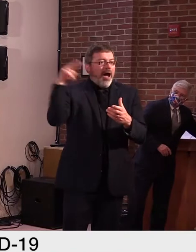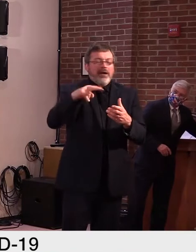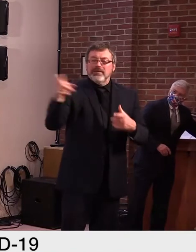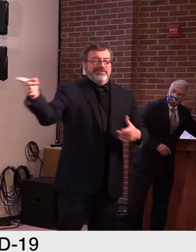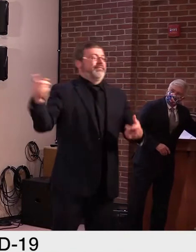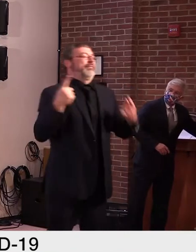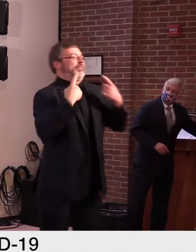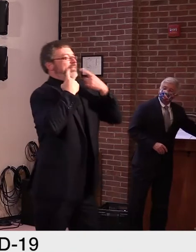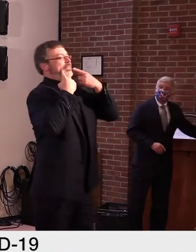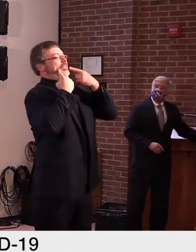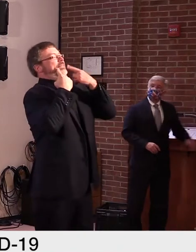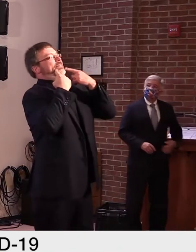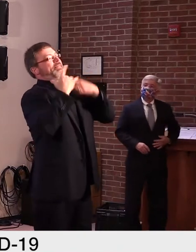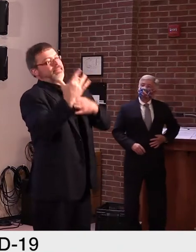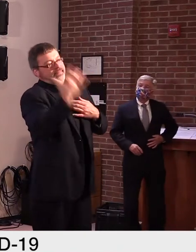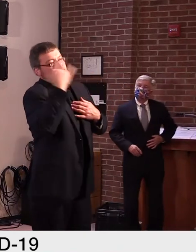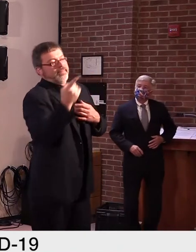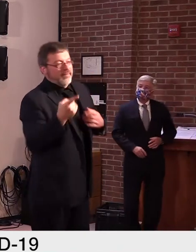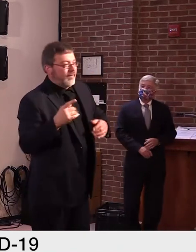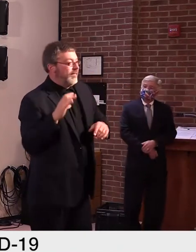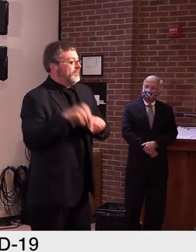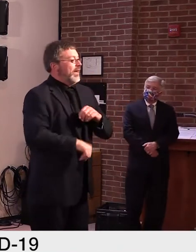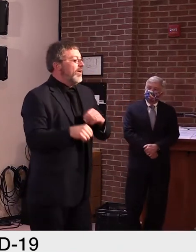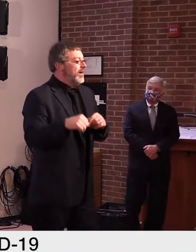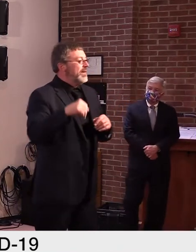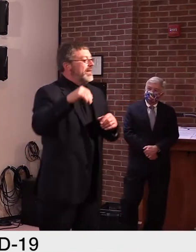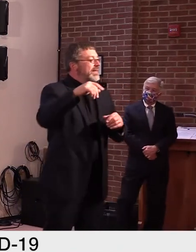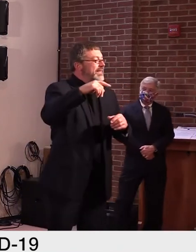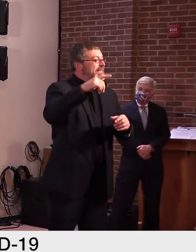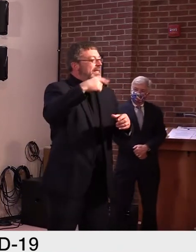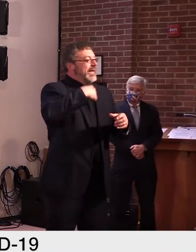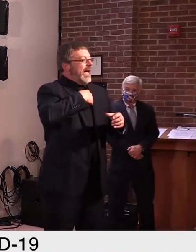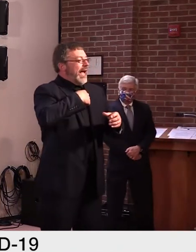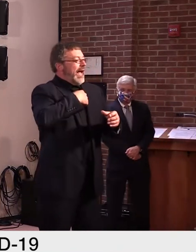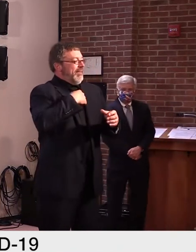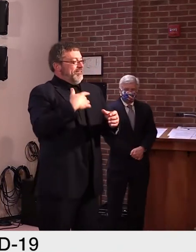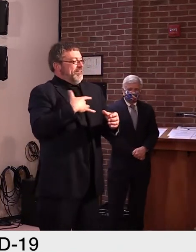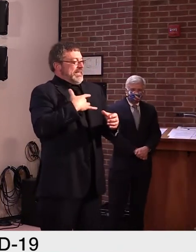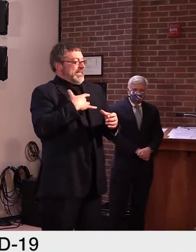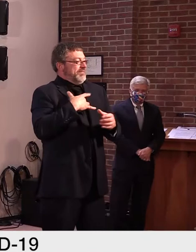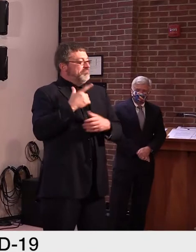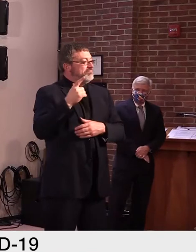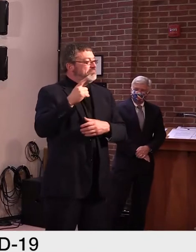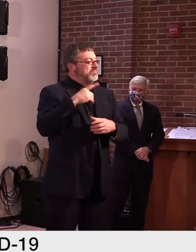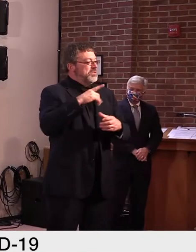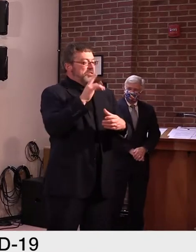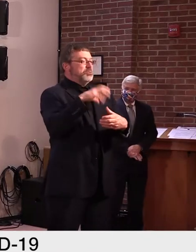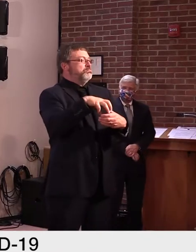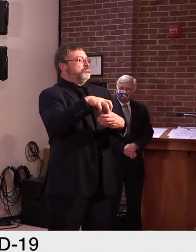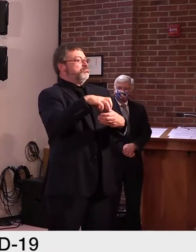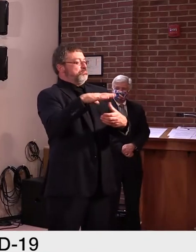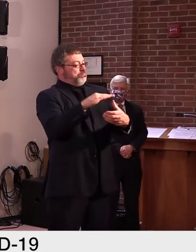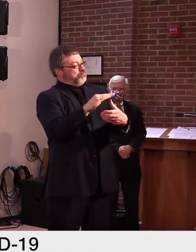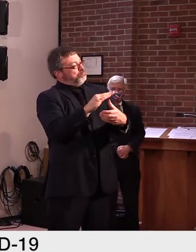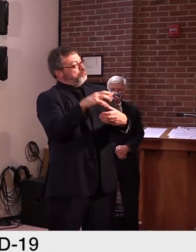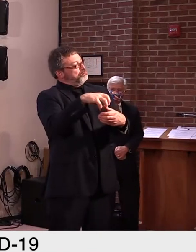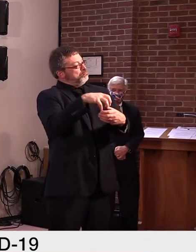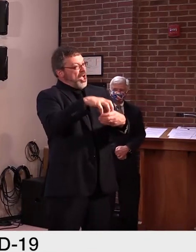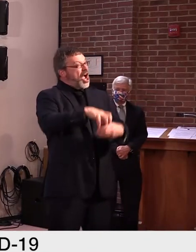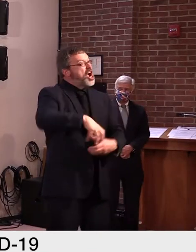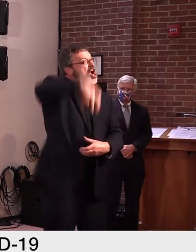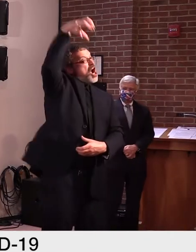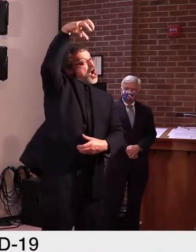begin this, I will say that I believe that moderation in everything. So one can have wonderful time with